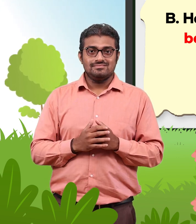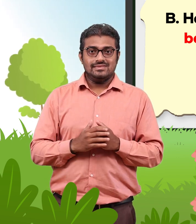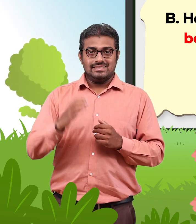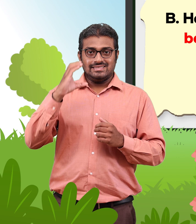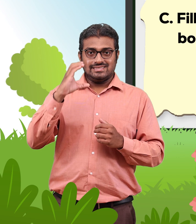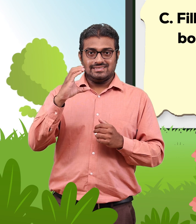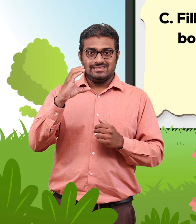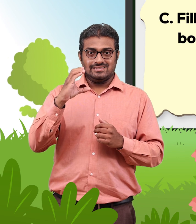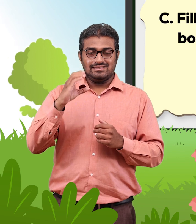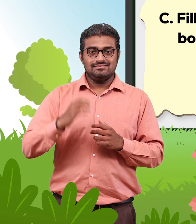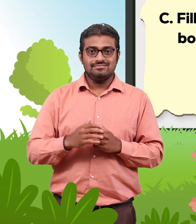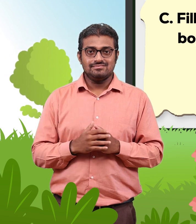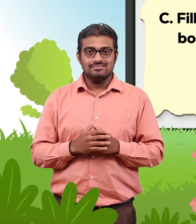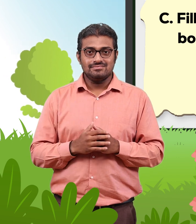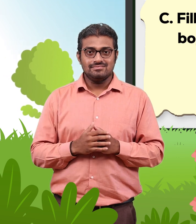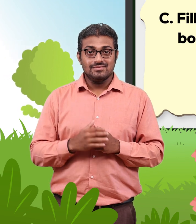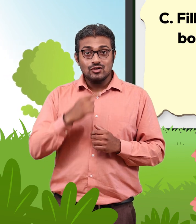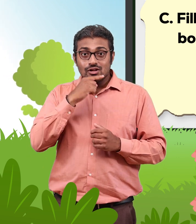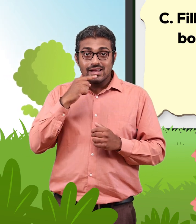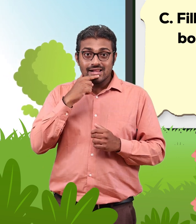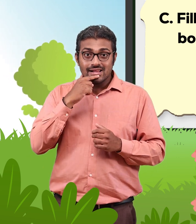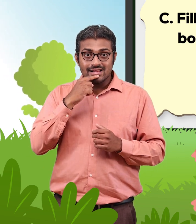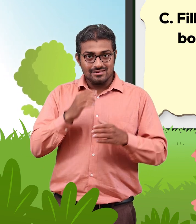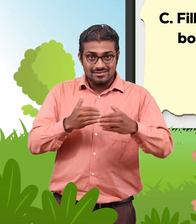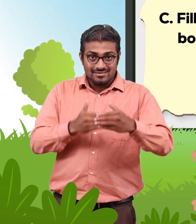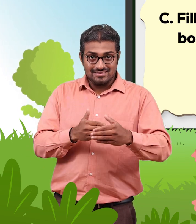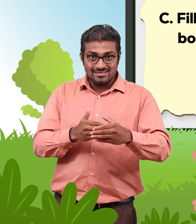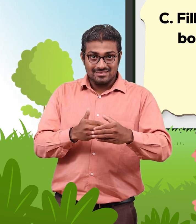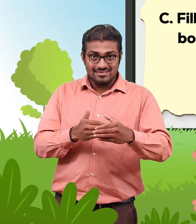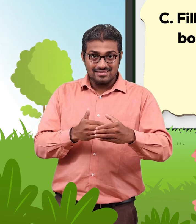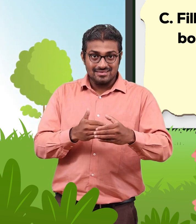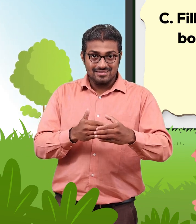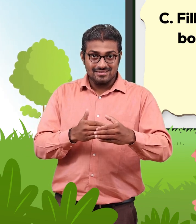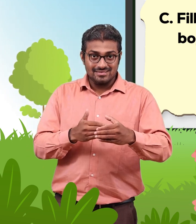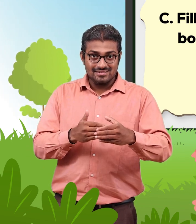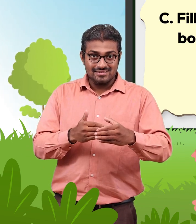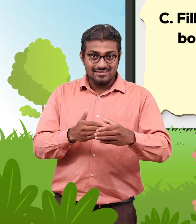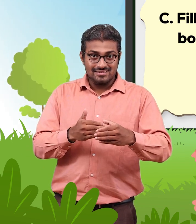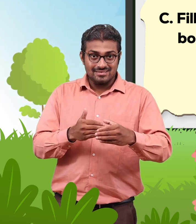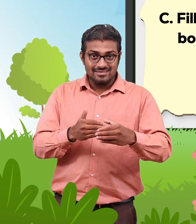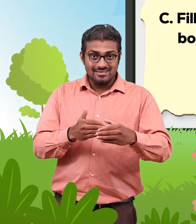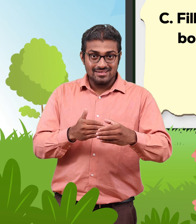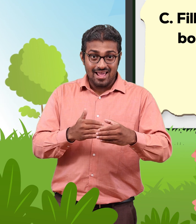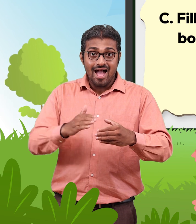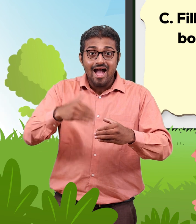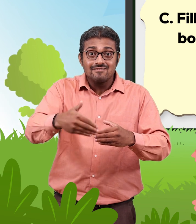C. Fill the orange color in the bogeys after the red